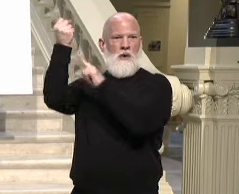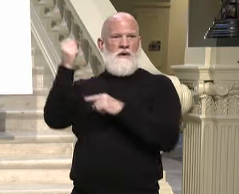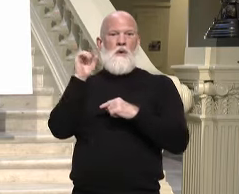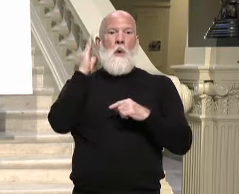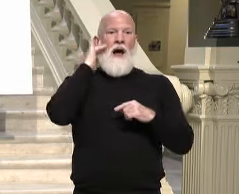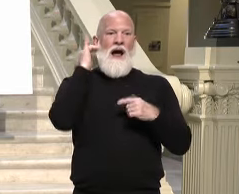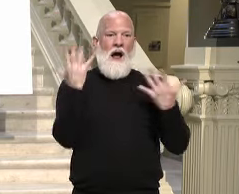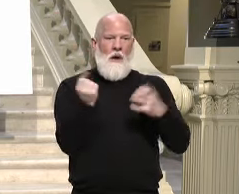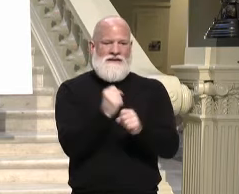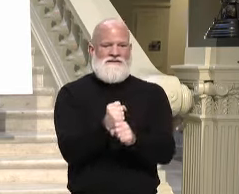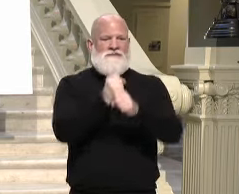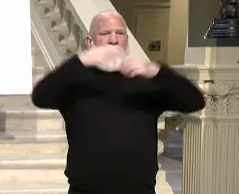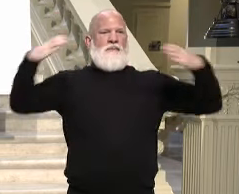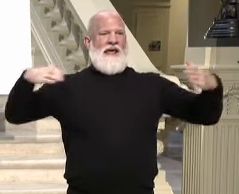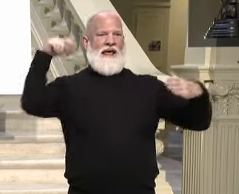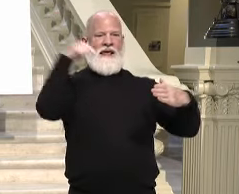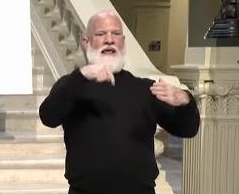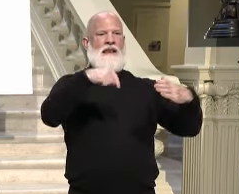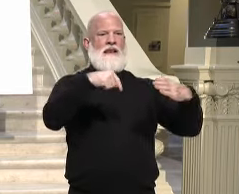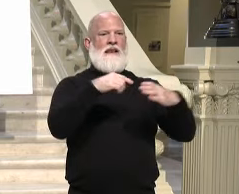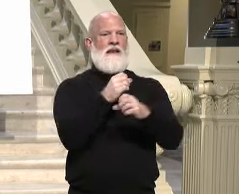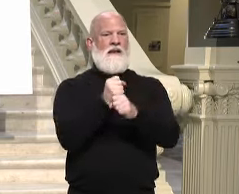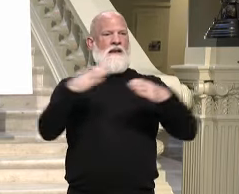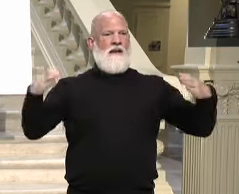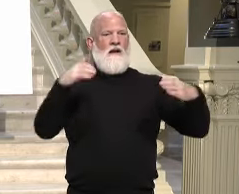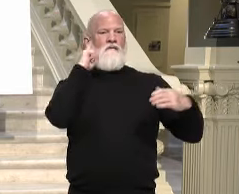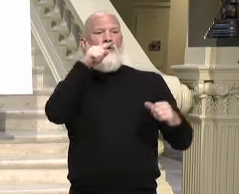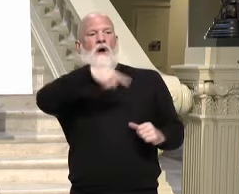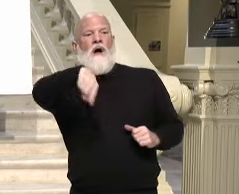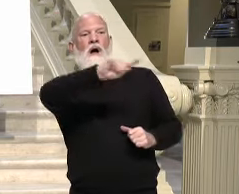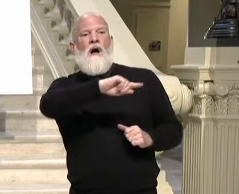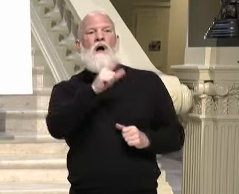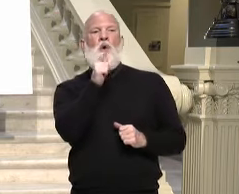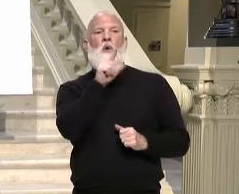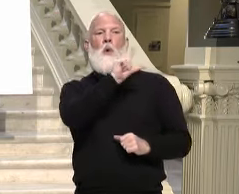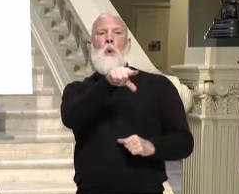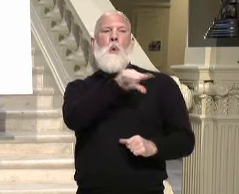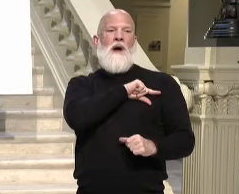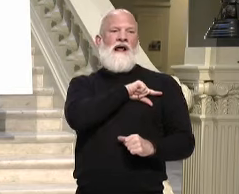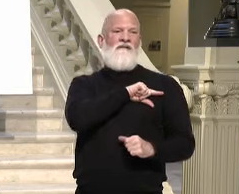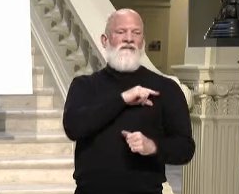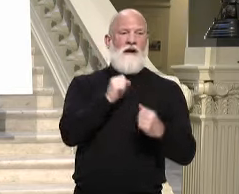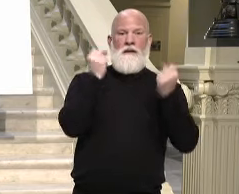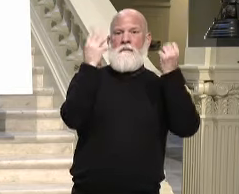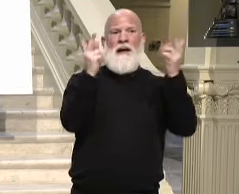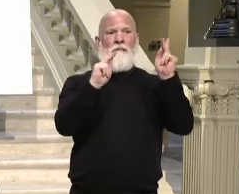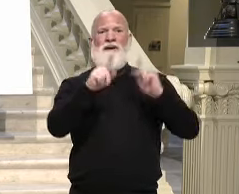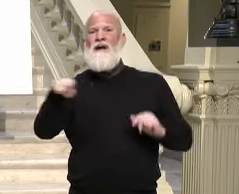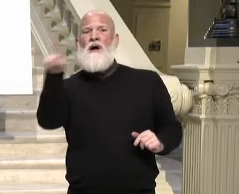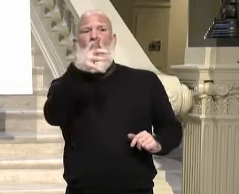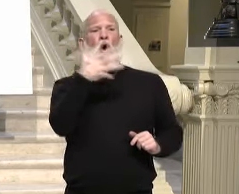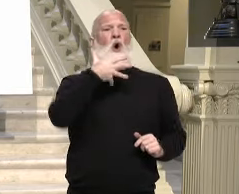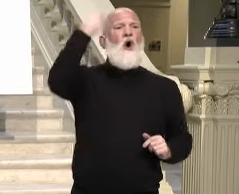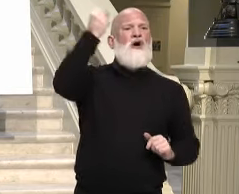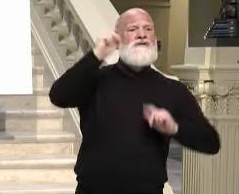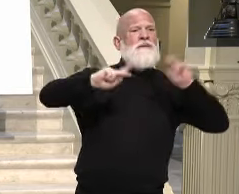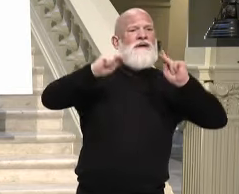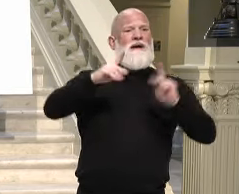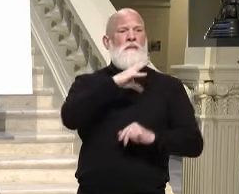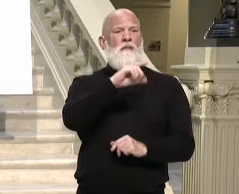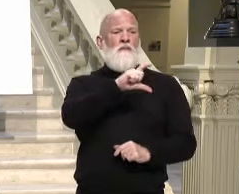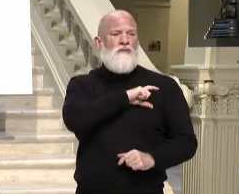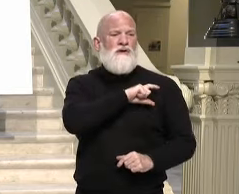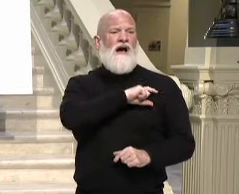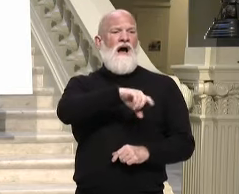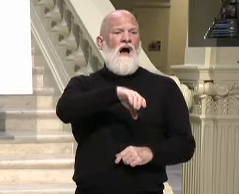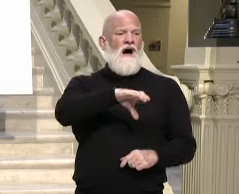-January. This created a large number of seniors and frontline health care workers who needed their second dose in